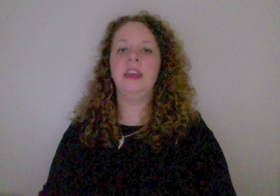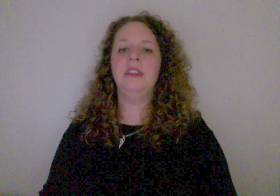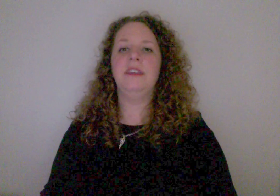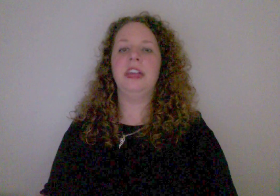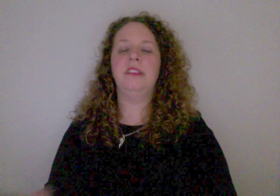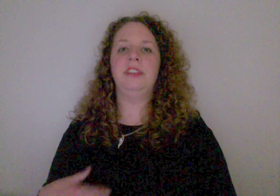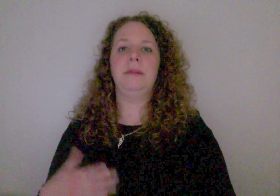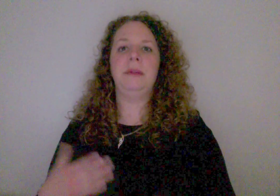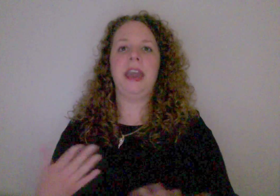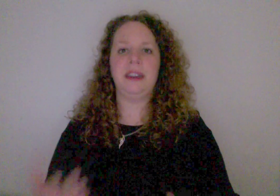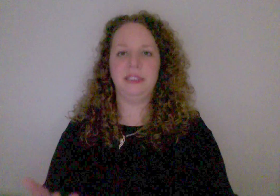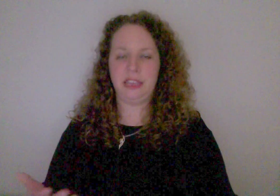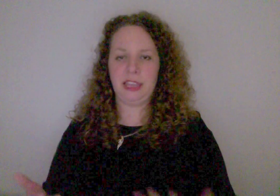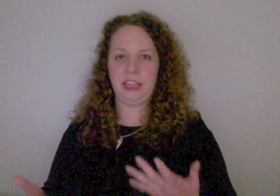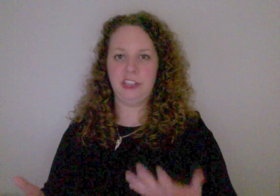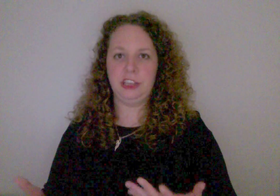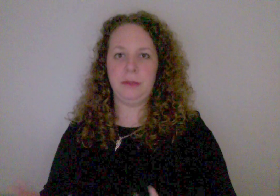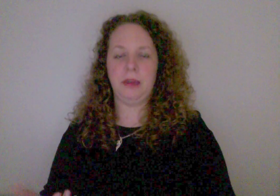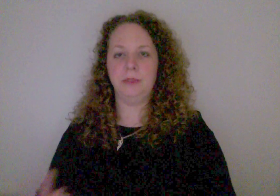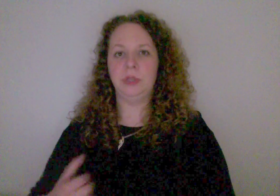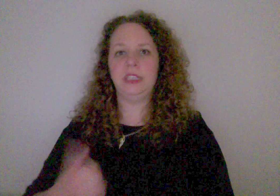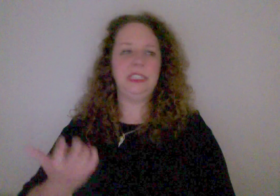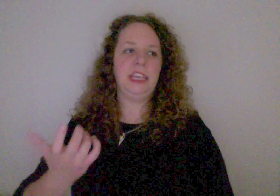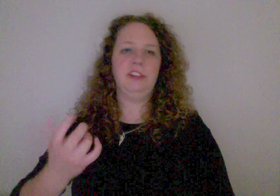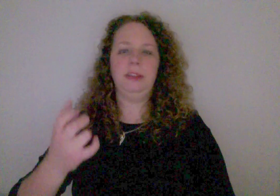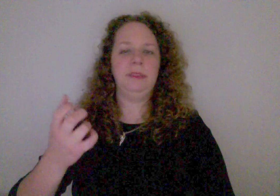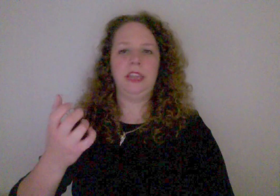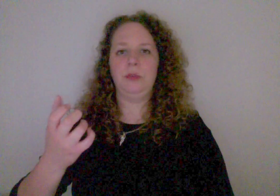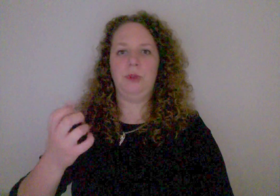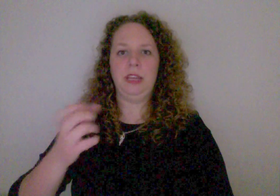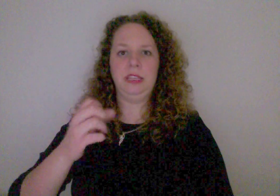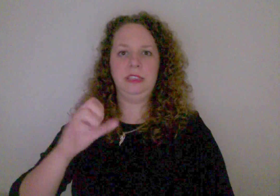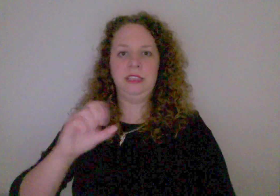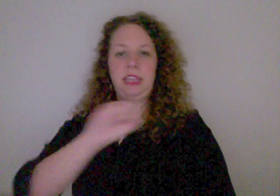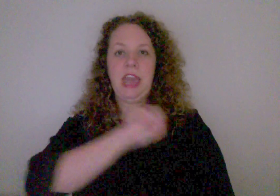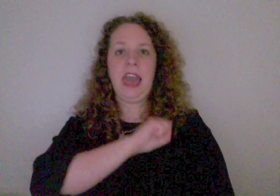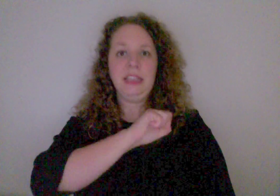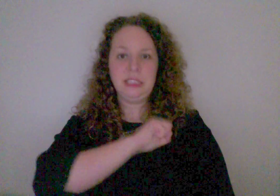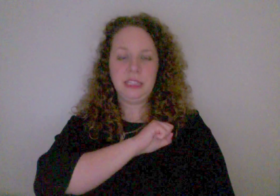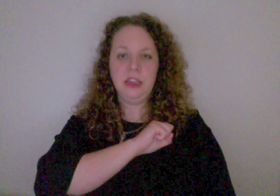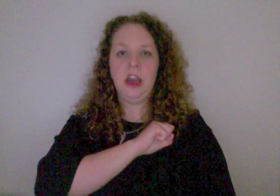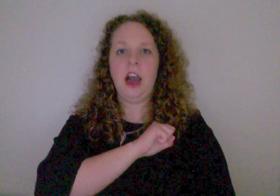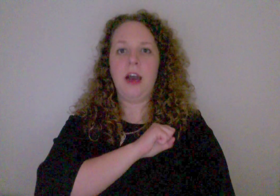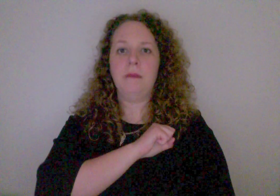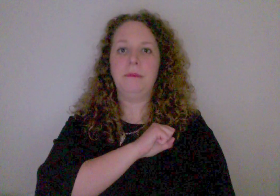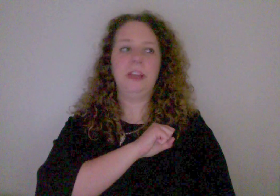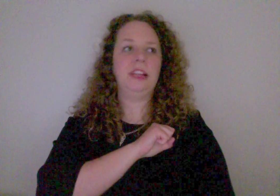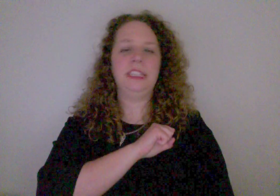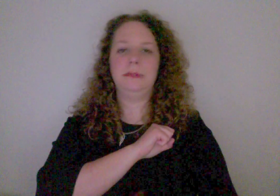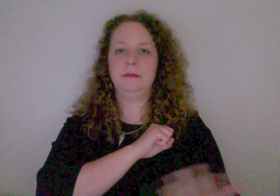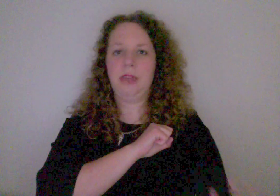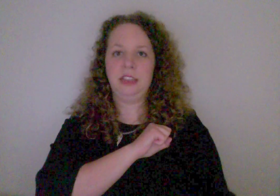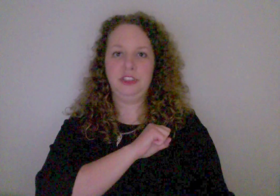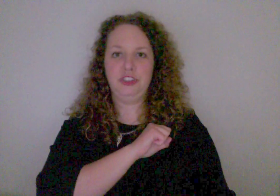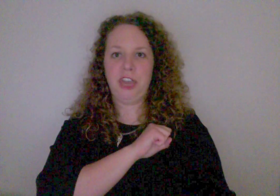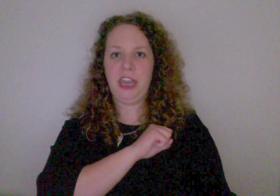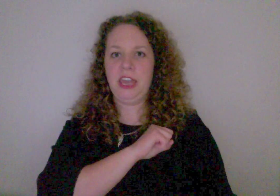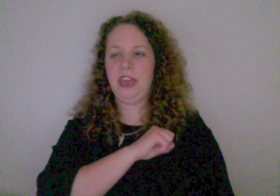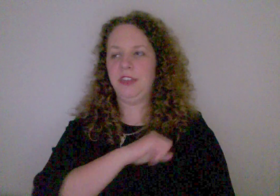then they may add a second hand shape. So let's say your name sign was an S but your last name has a J and then